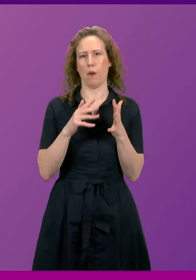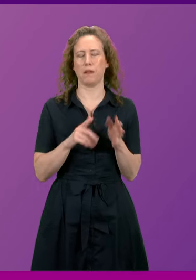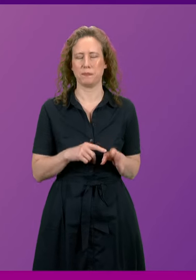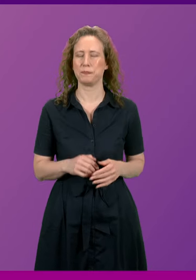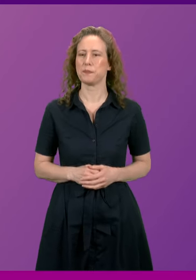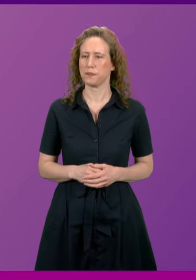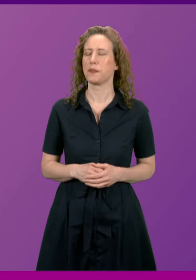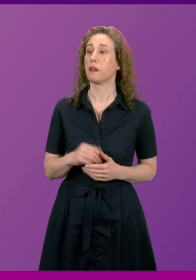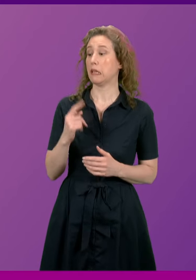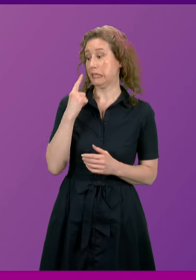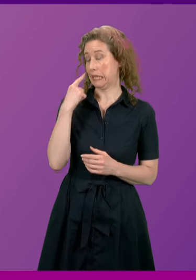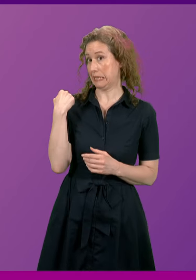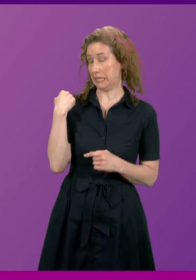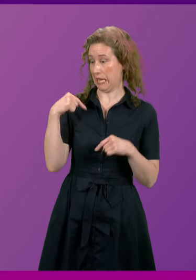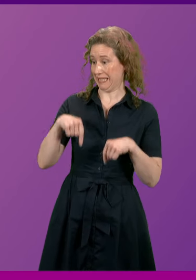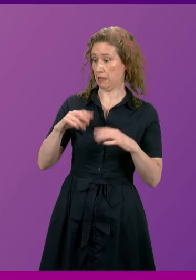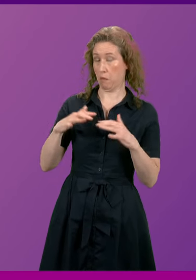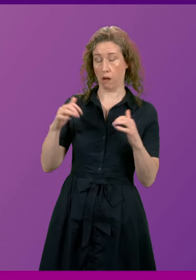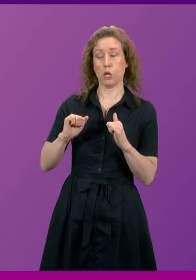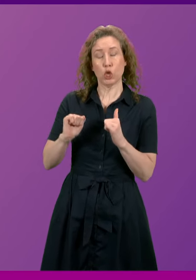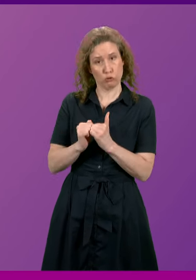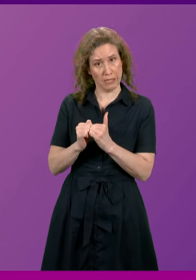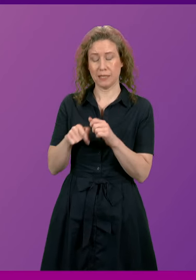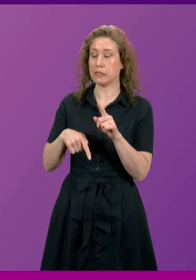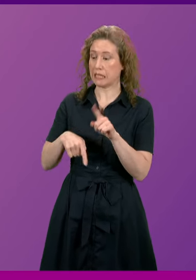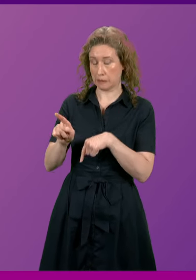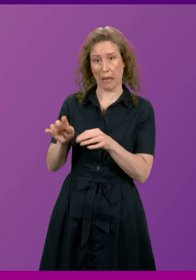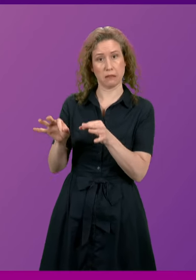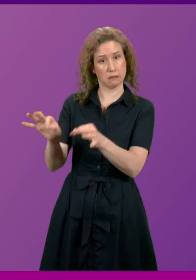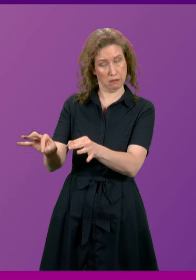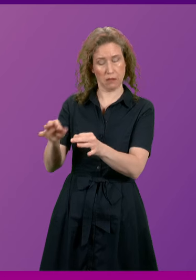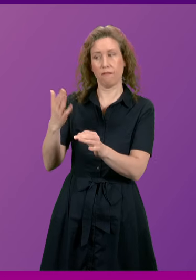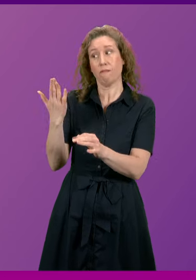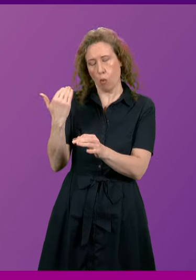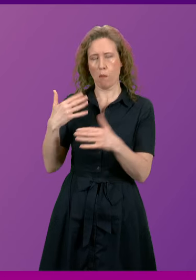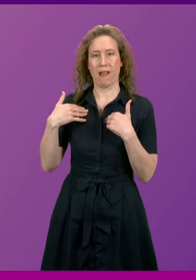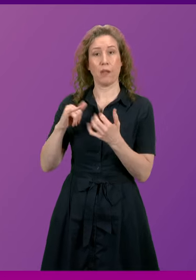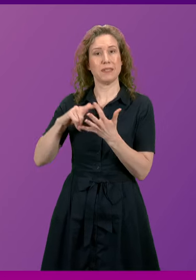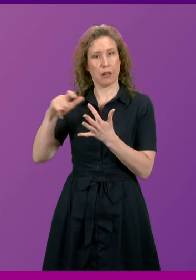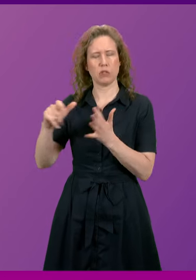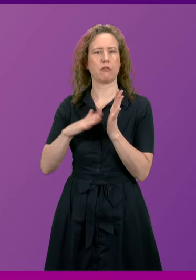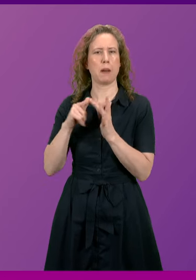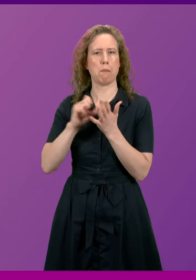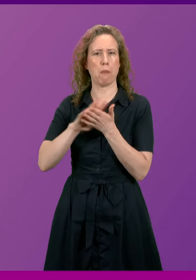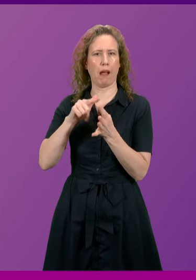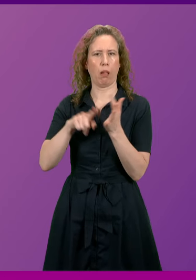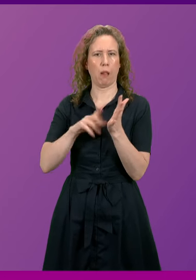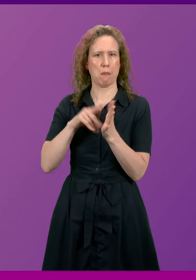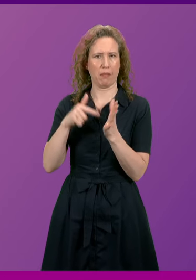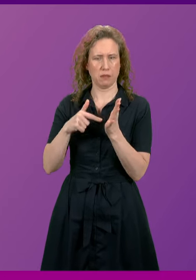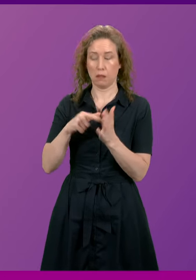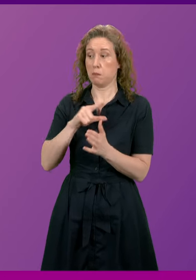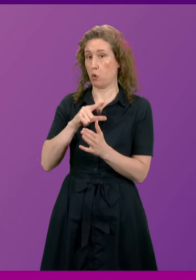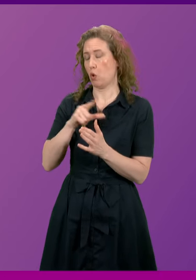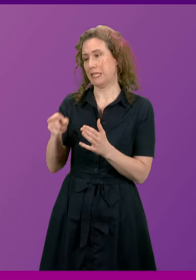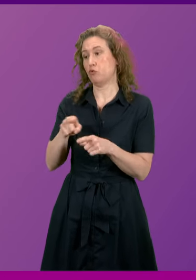Mr Ross, yesterday this Parliament agreed to suspend former Health Secretary Michael Matheson for attempting to misuse £11,000